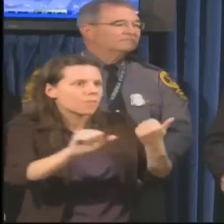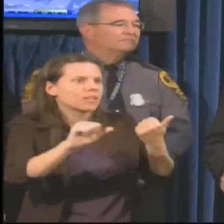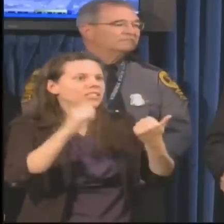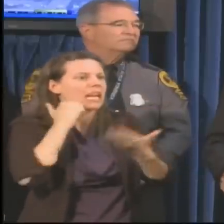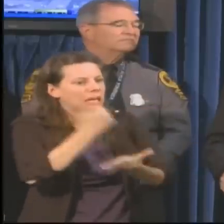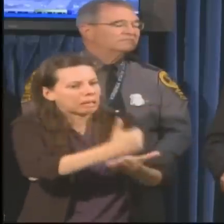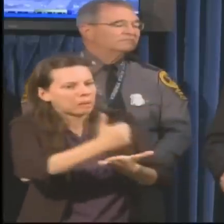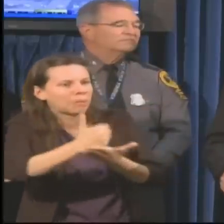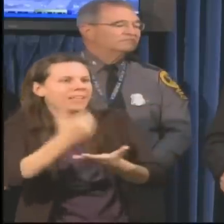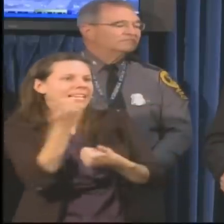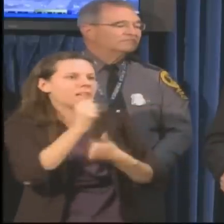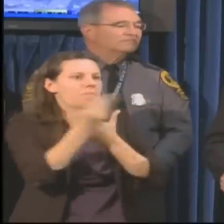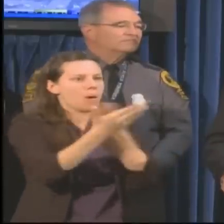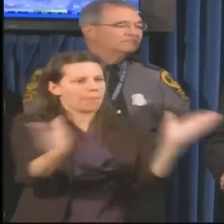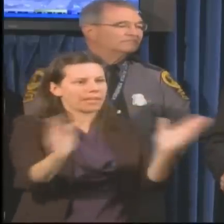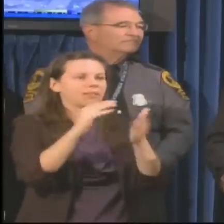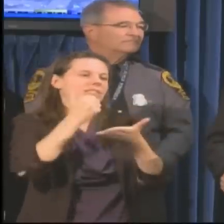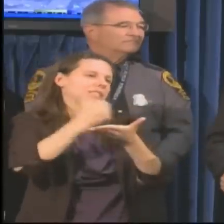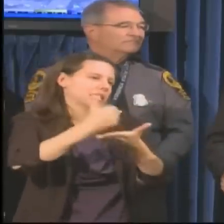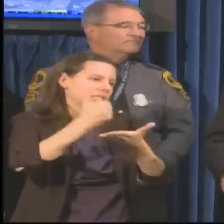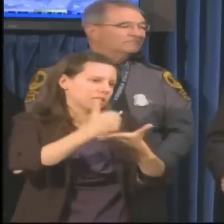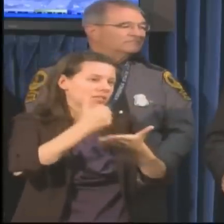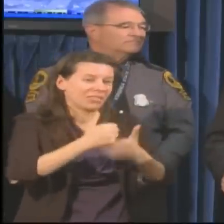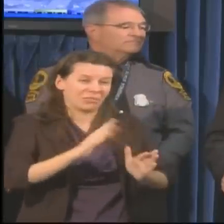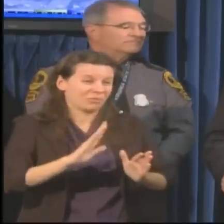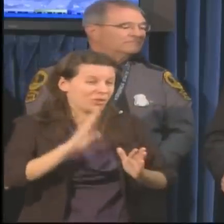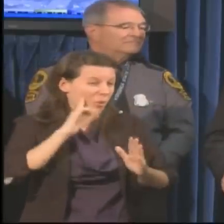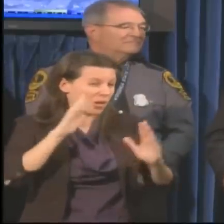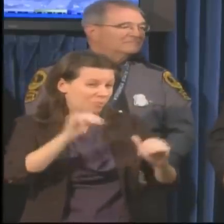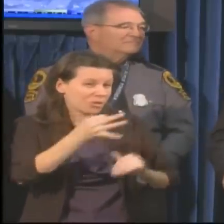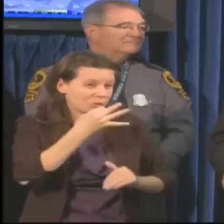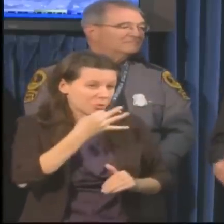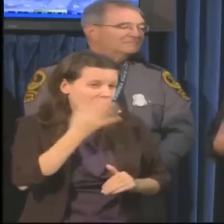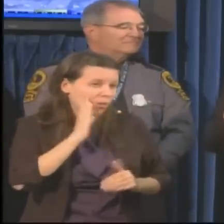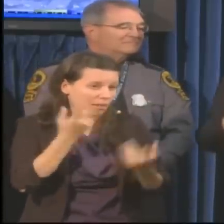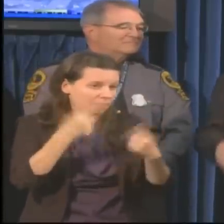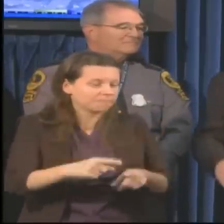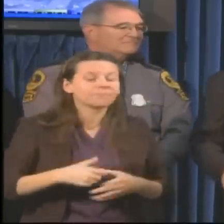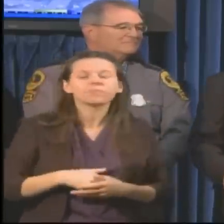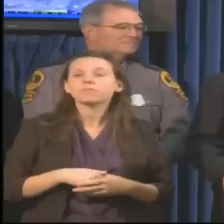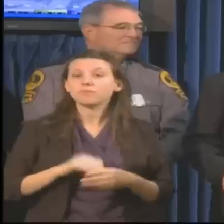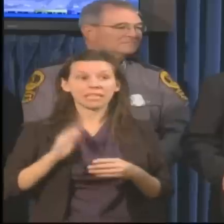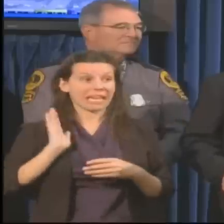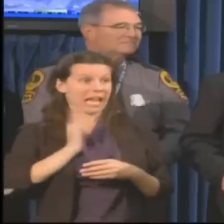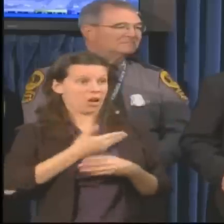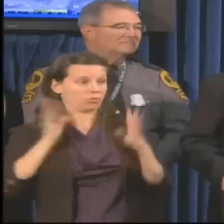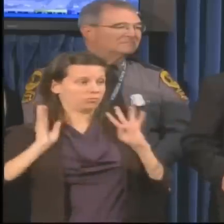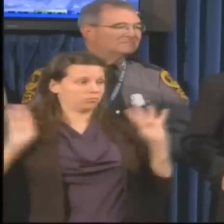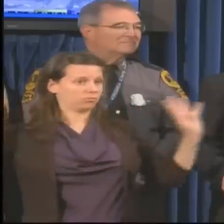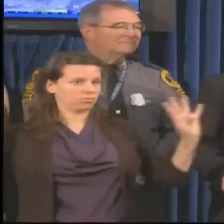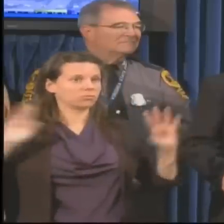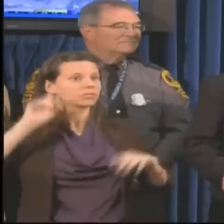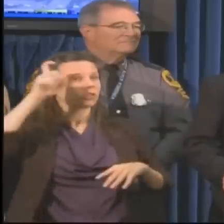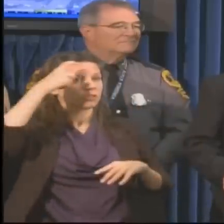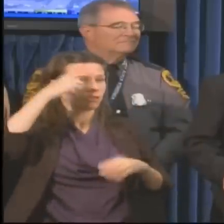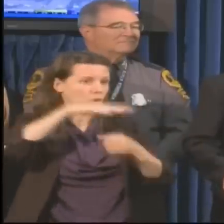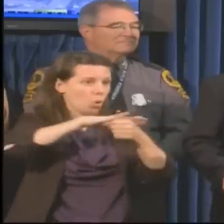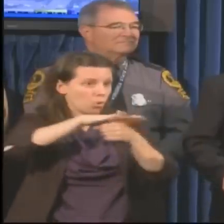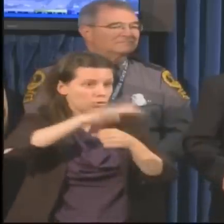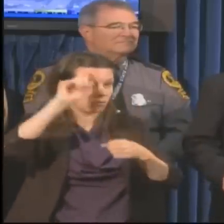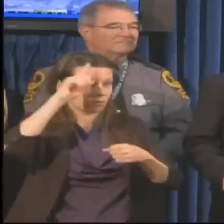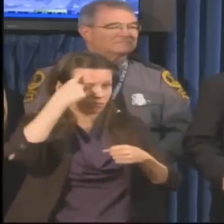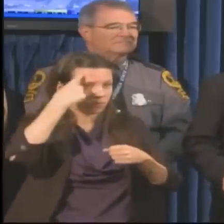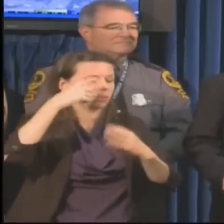and we hope to do that very, very soon. Our administration, I personally have talked to a number of the local government leaders in